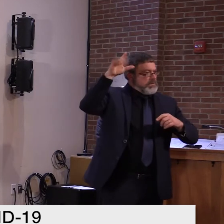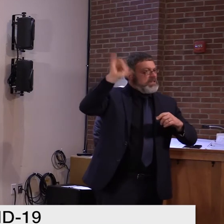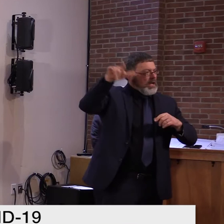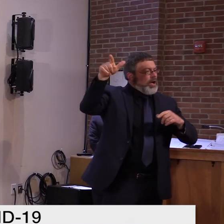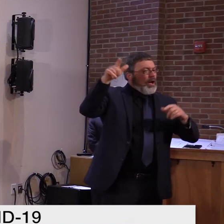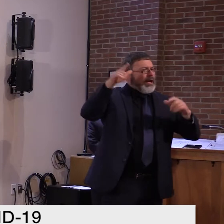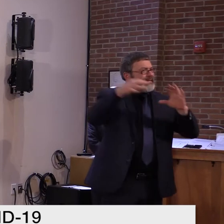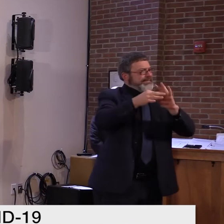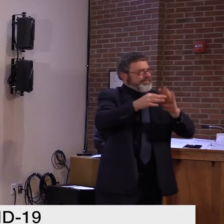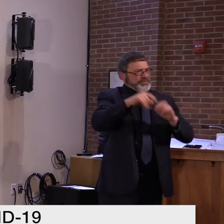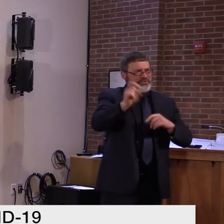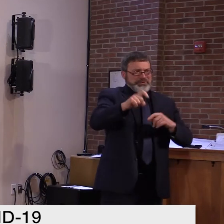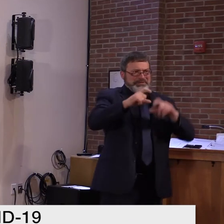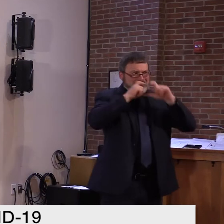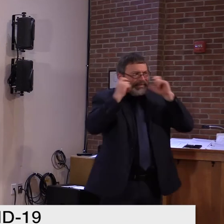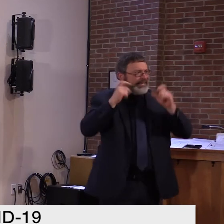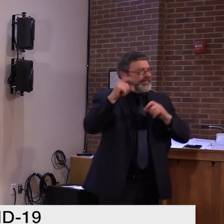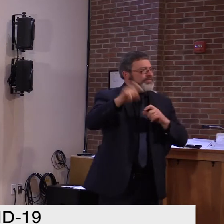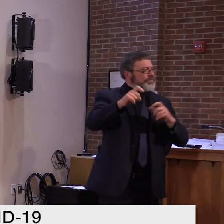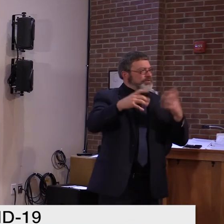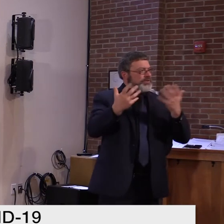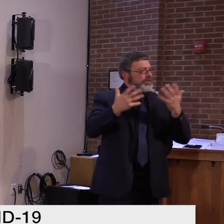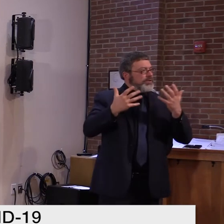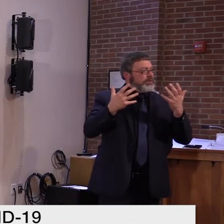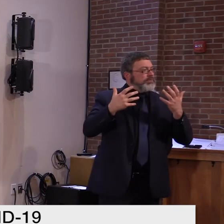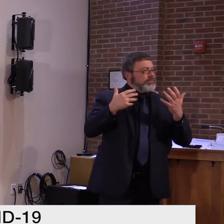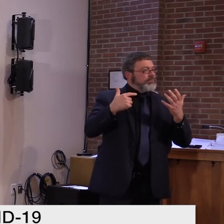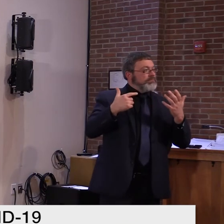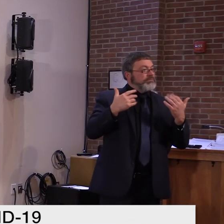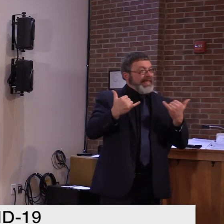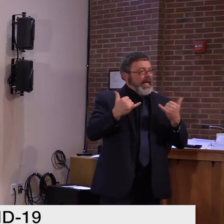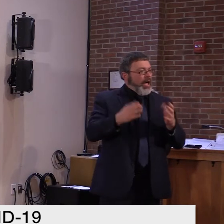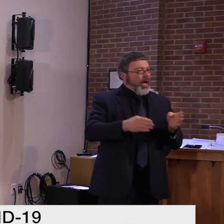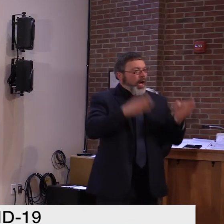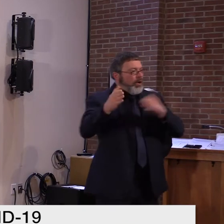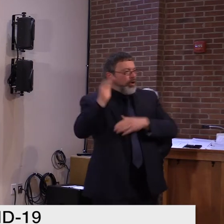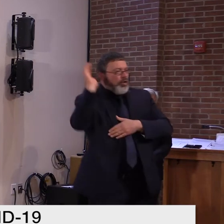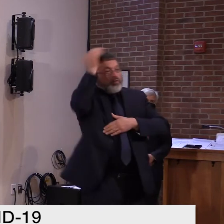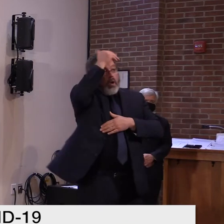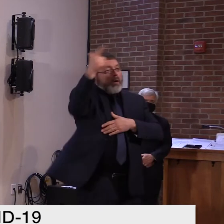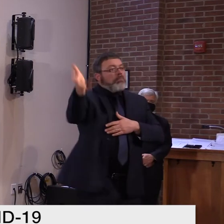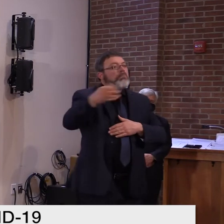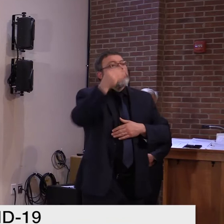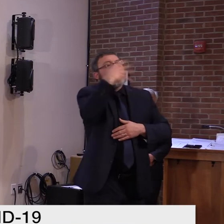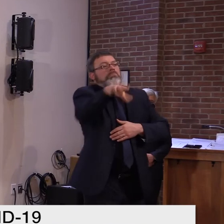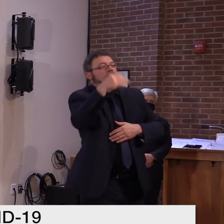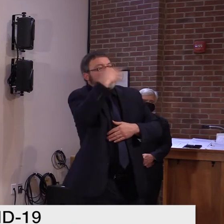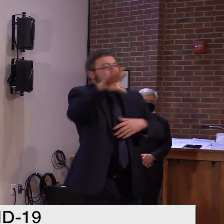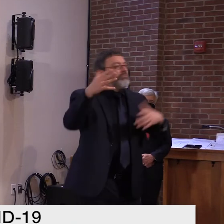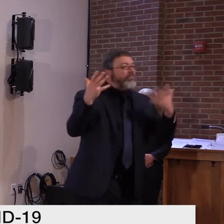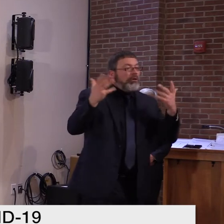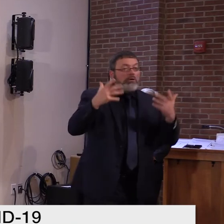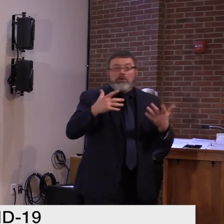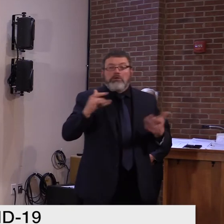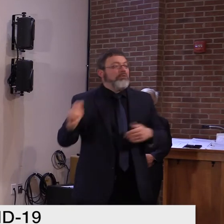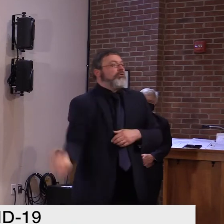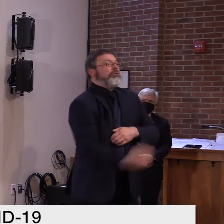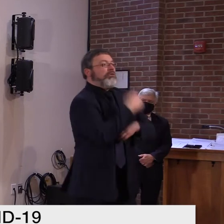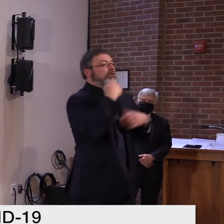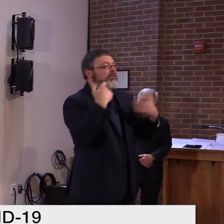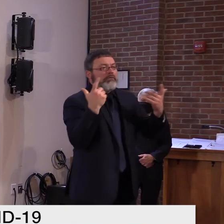a president who's stayed behind the scenes and really hasn't been seen other than one time since the election.